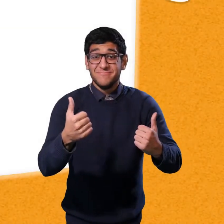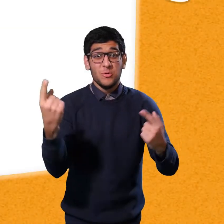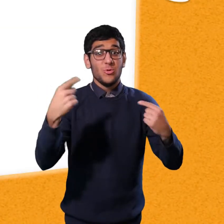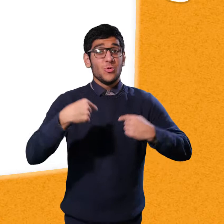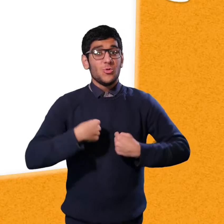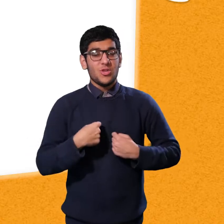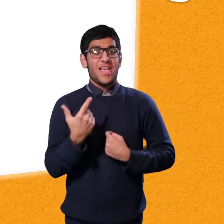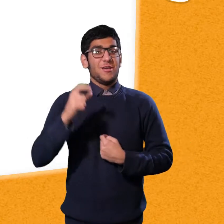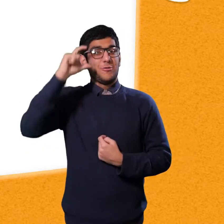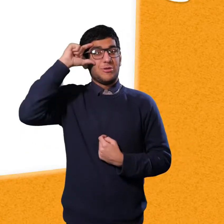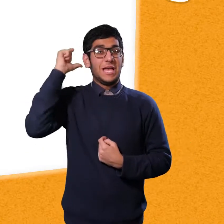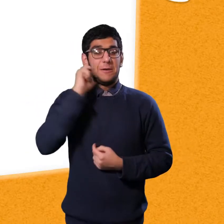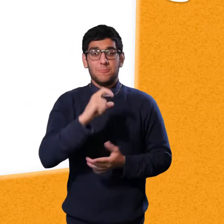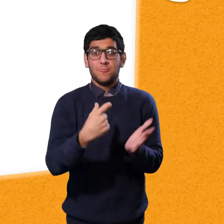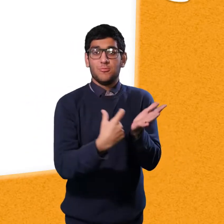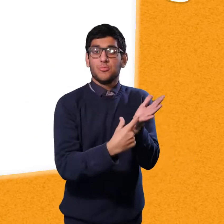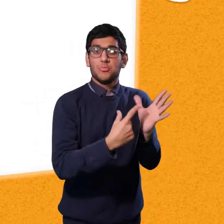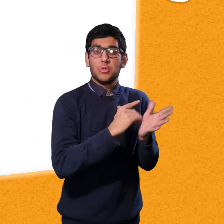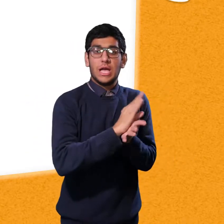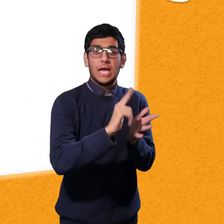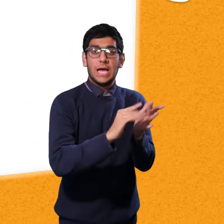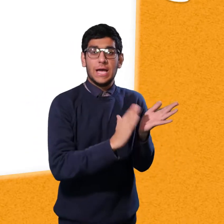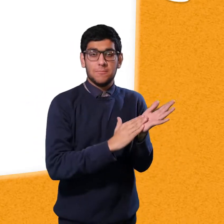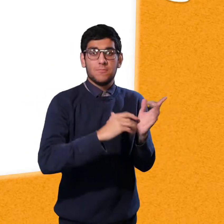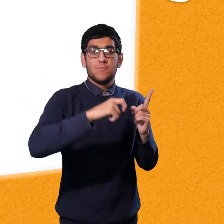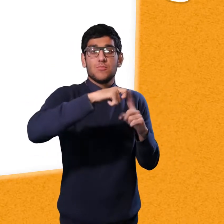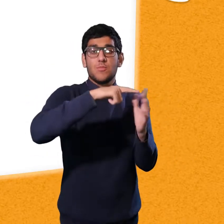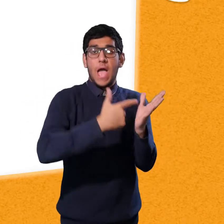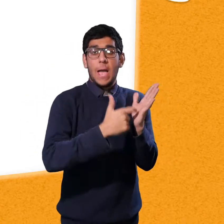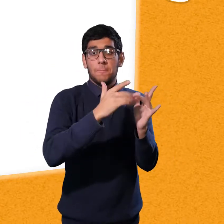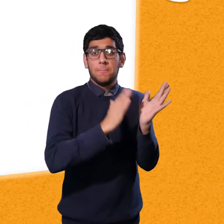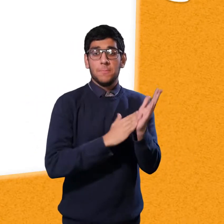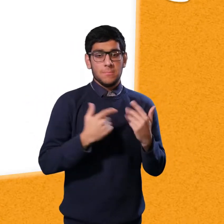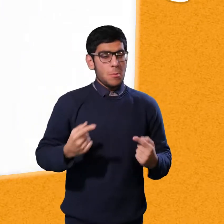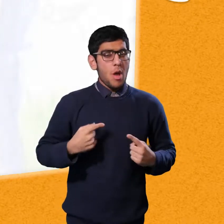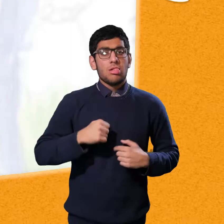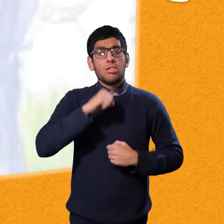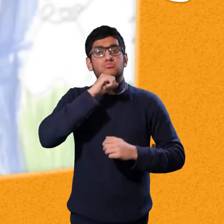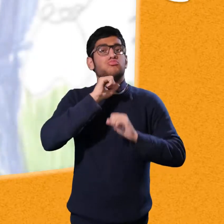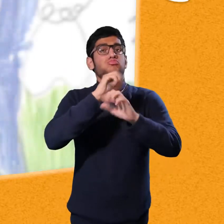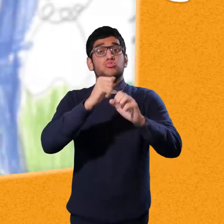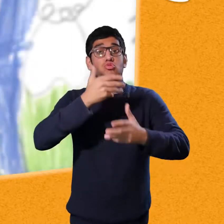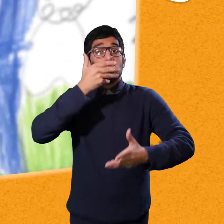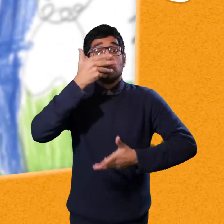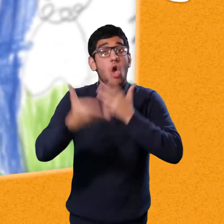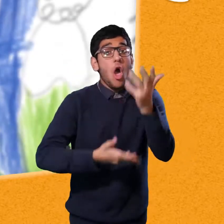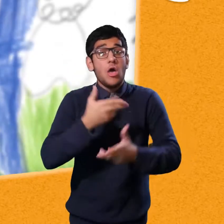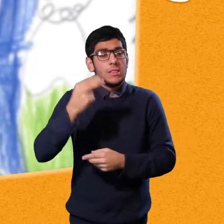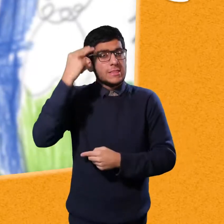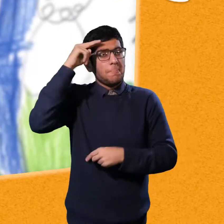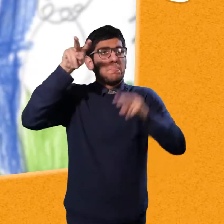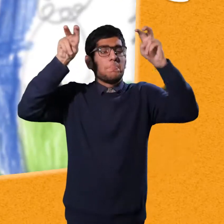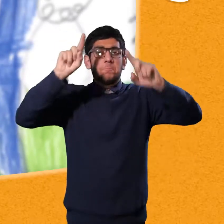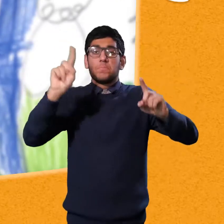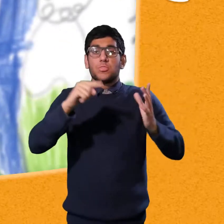Hi! My name's Raheem Karim and I'm going to tell you a